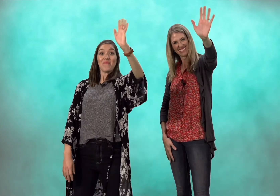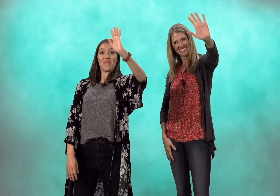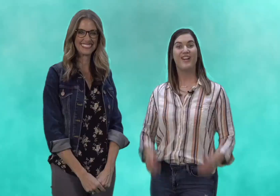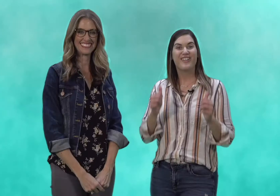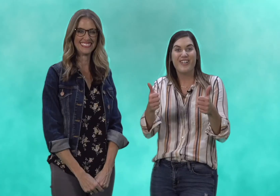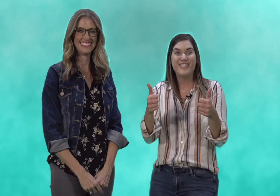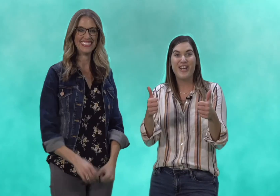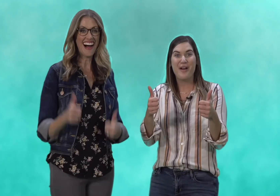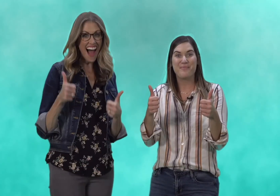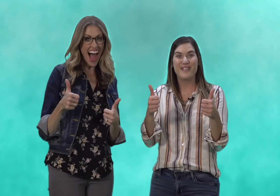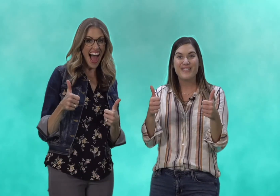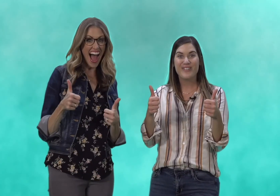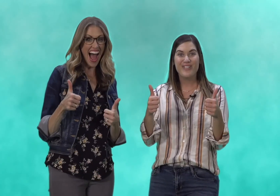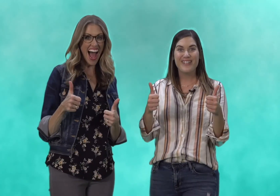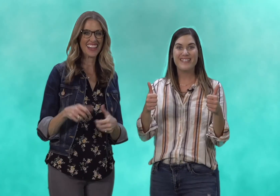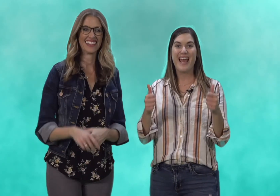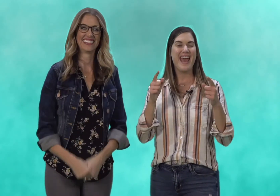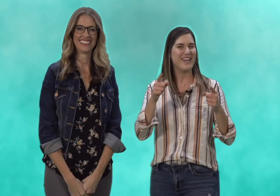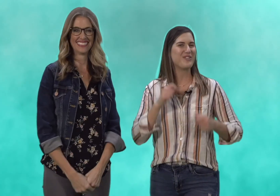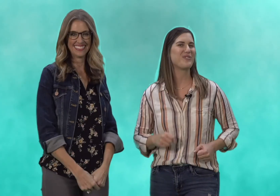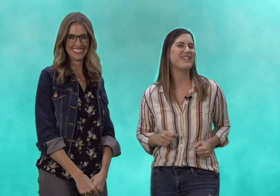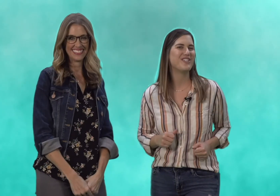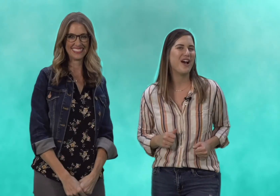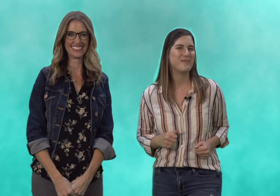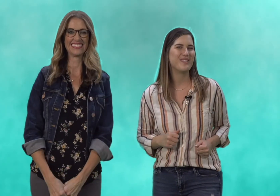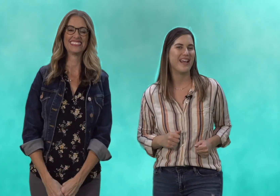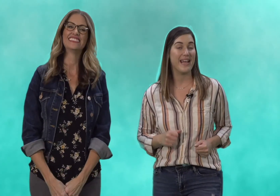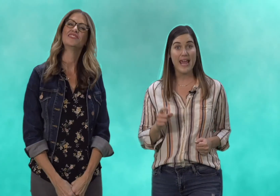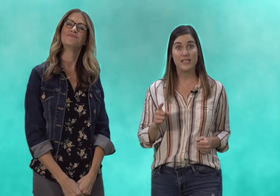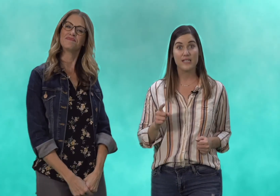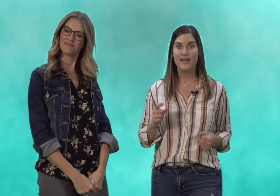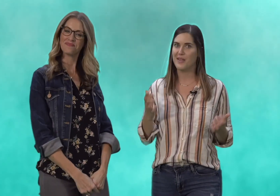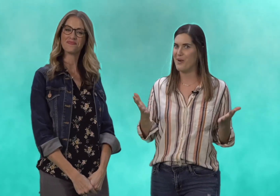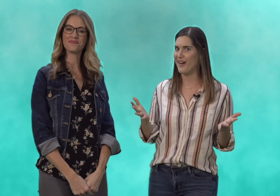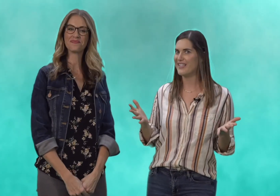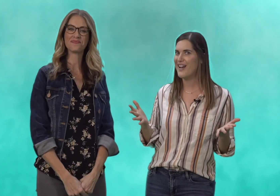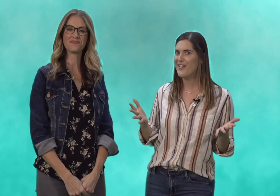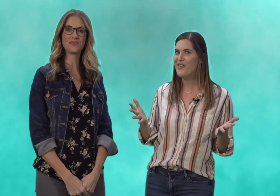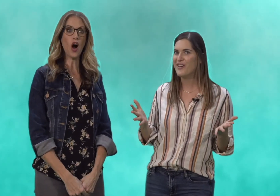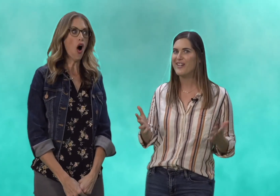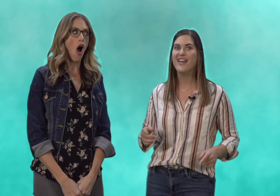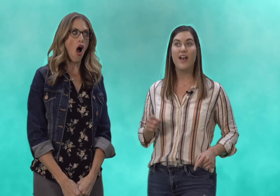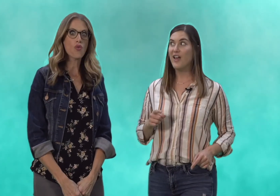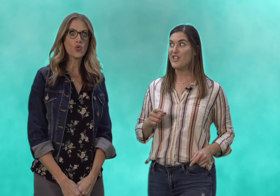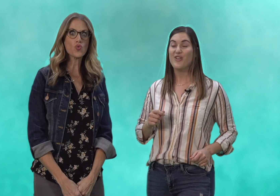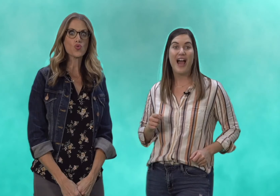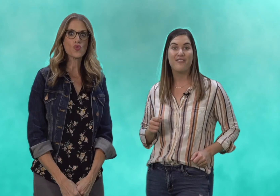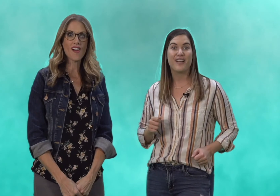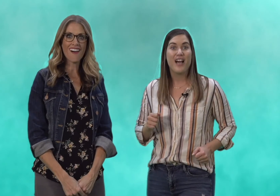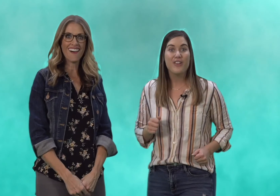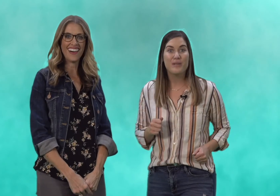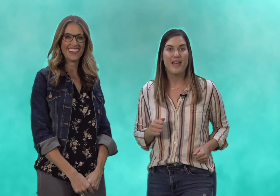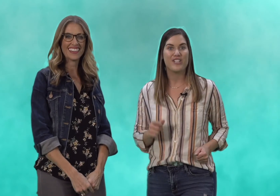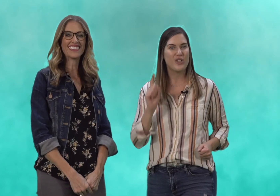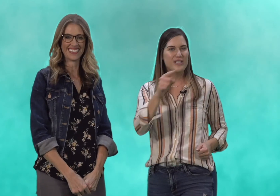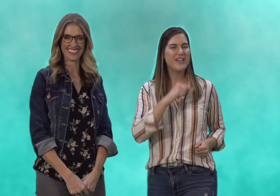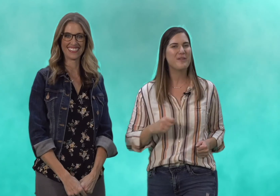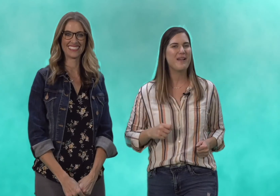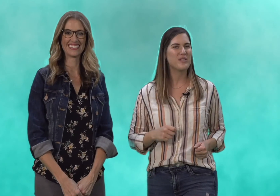good job preschoolers hey great job singing and the party's not over you have a coloring page go tell your parents to